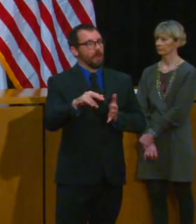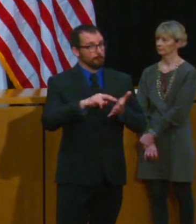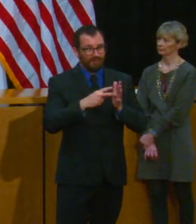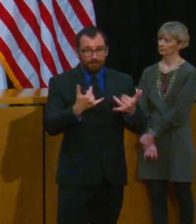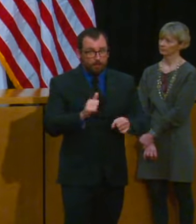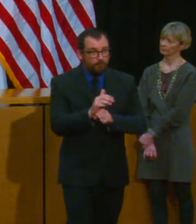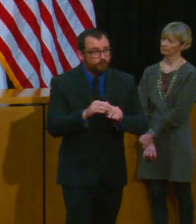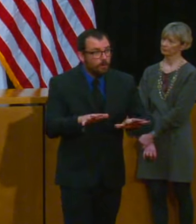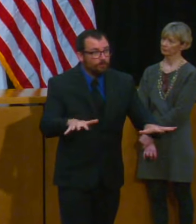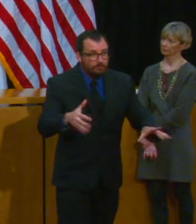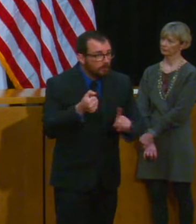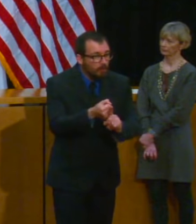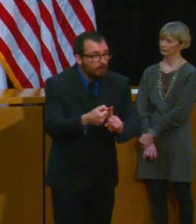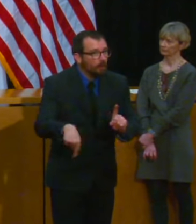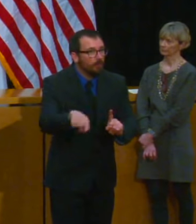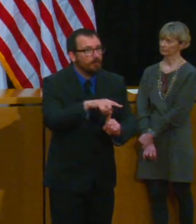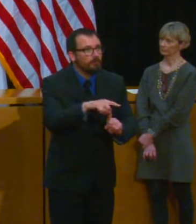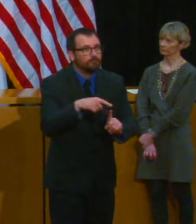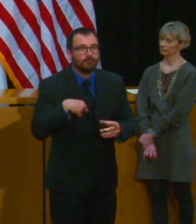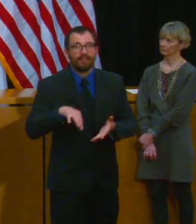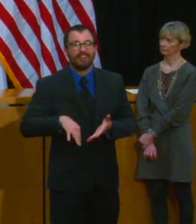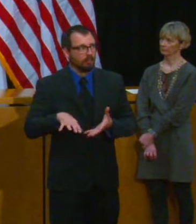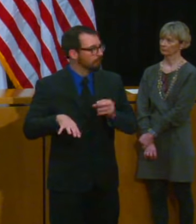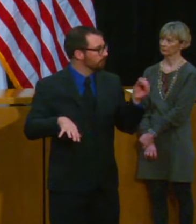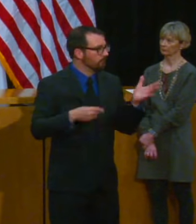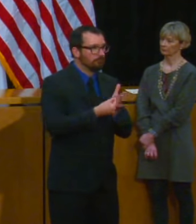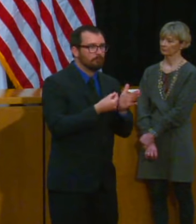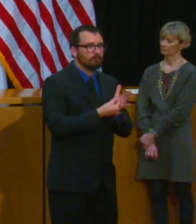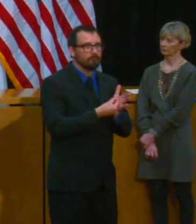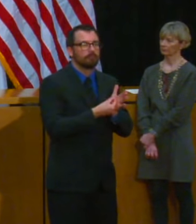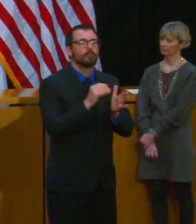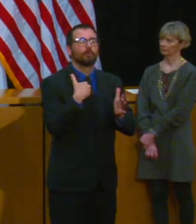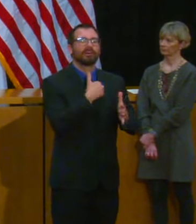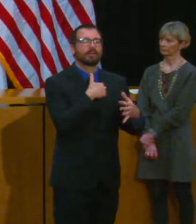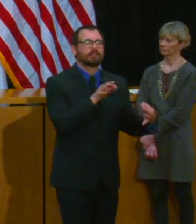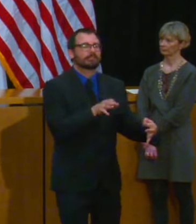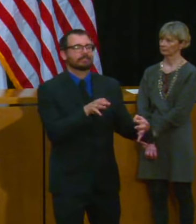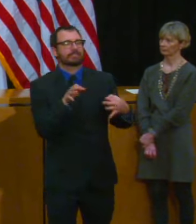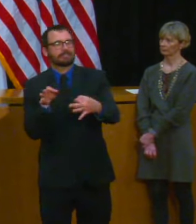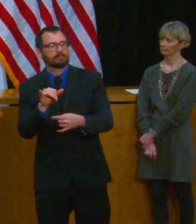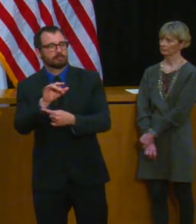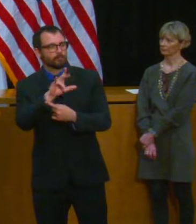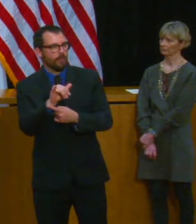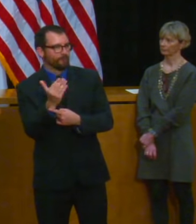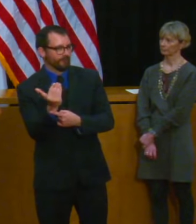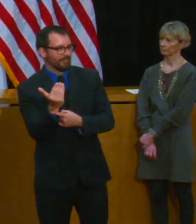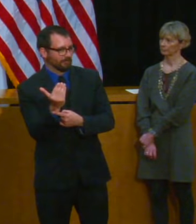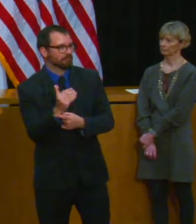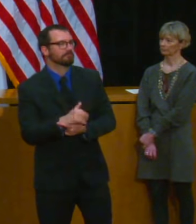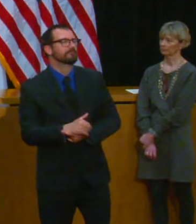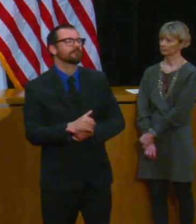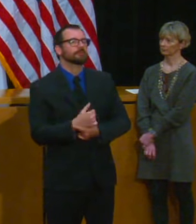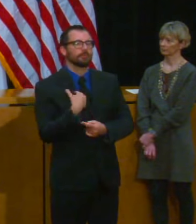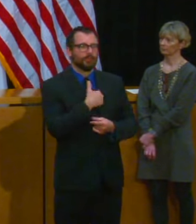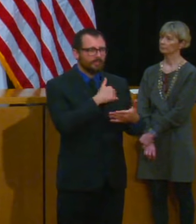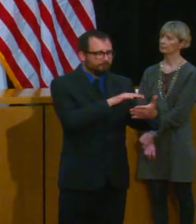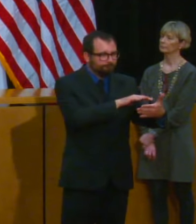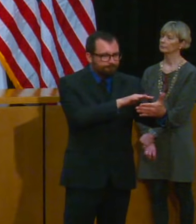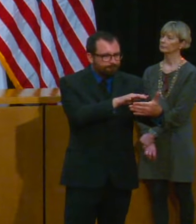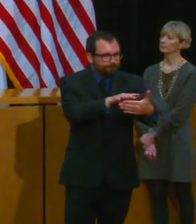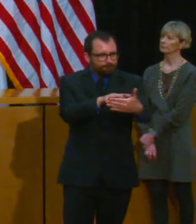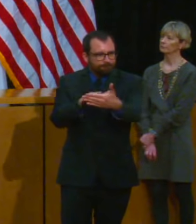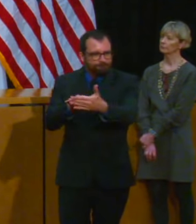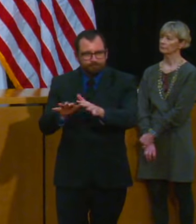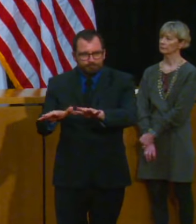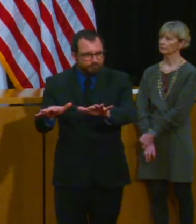that we would be in fact able to go into the markets, um, access the revenue in anticipation of, um,